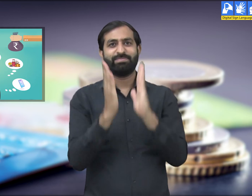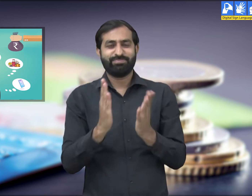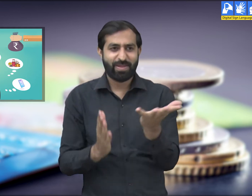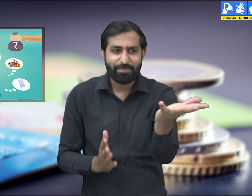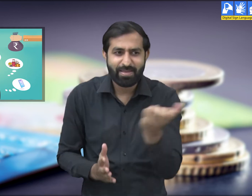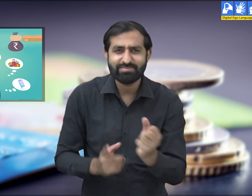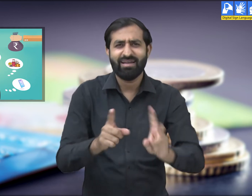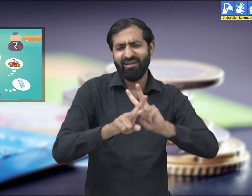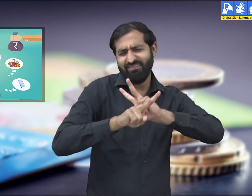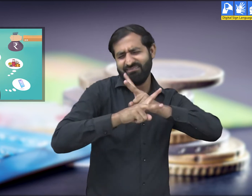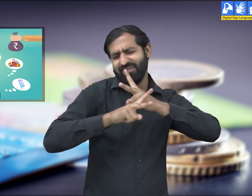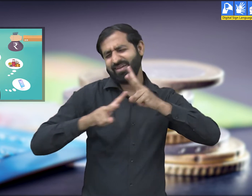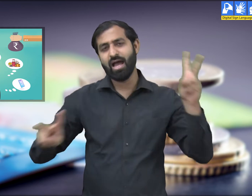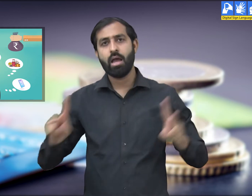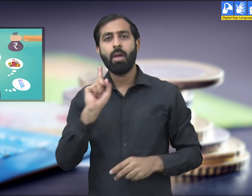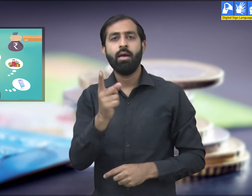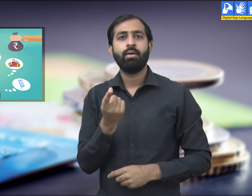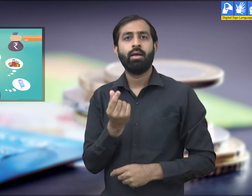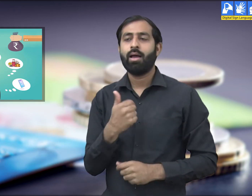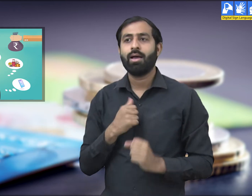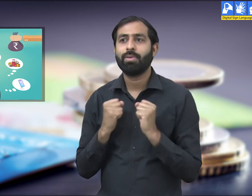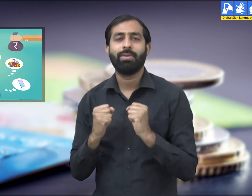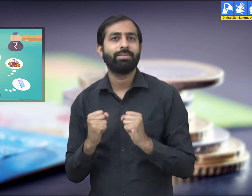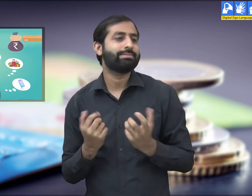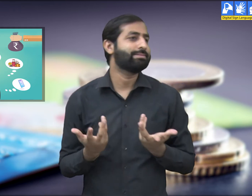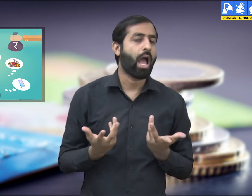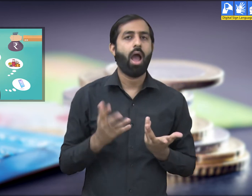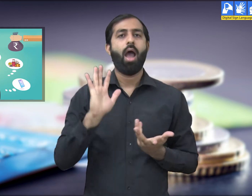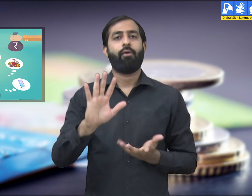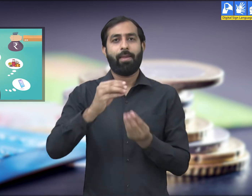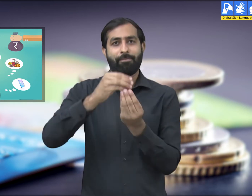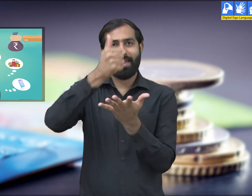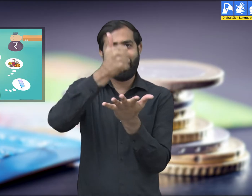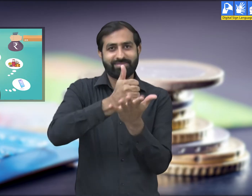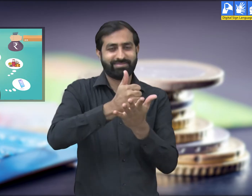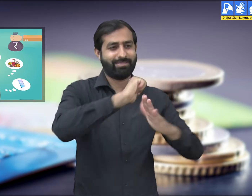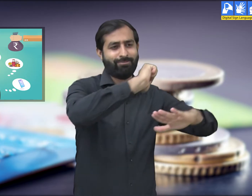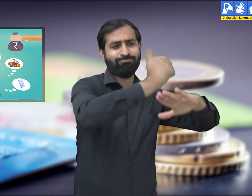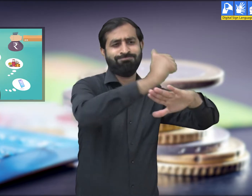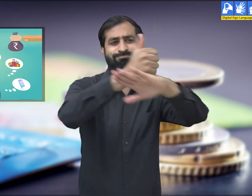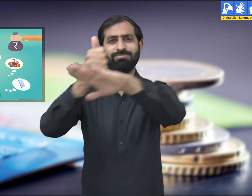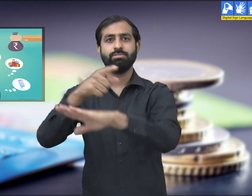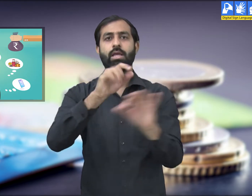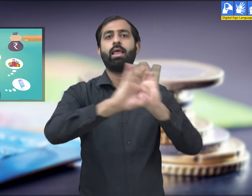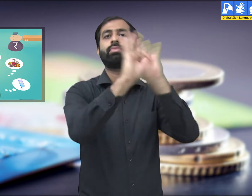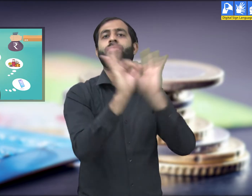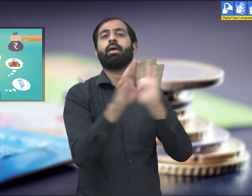The list can be long. However, not every has money on hand. This is when people approach